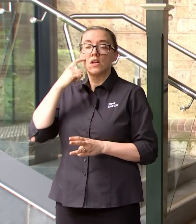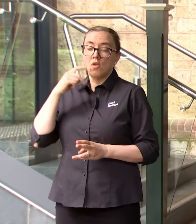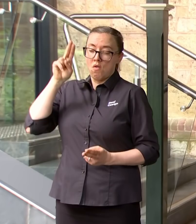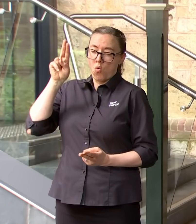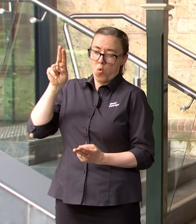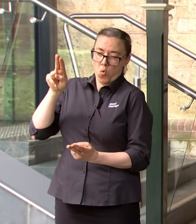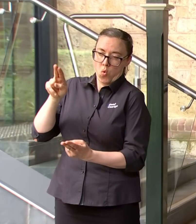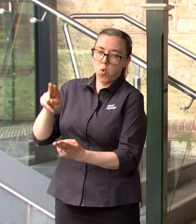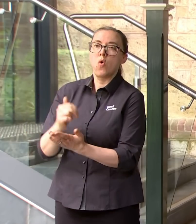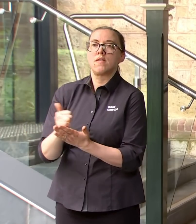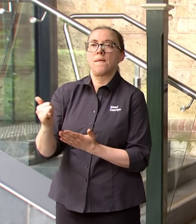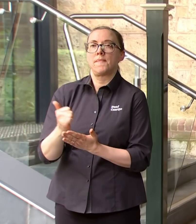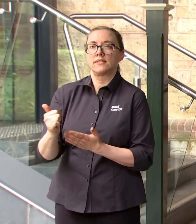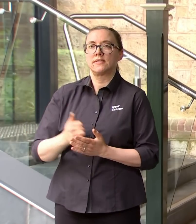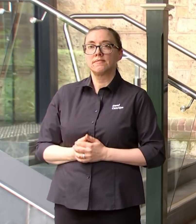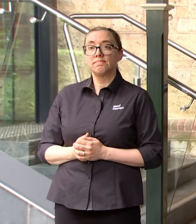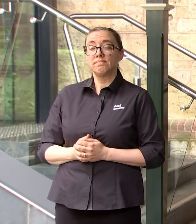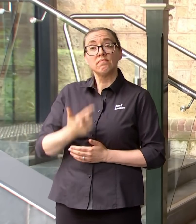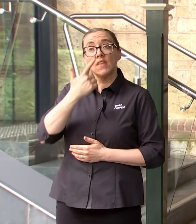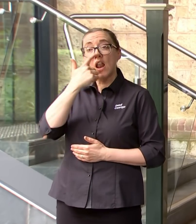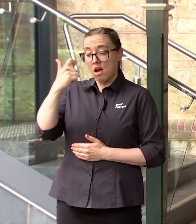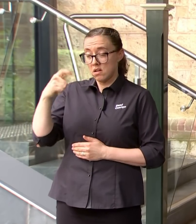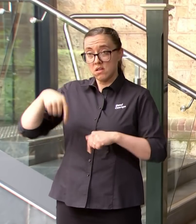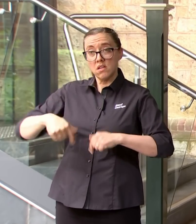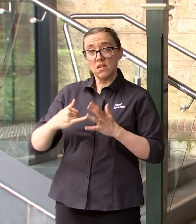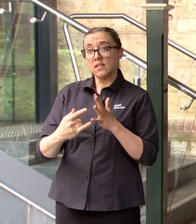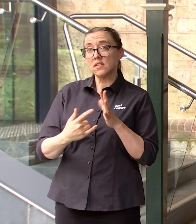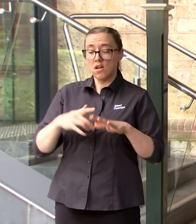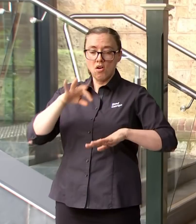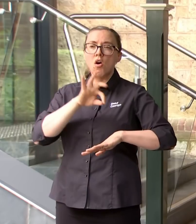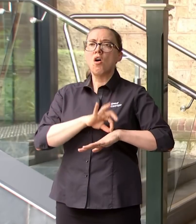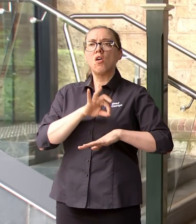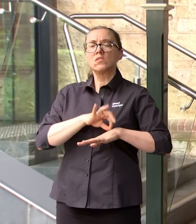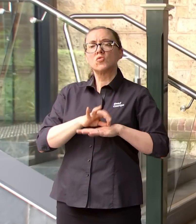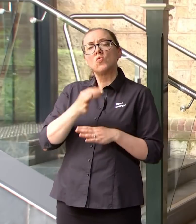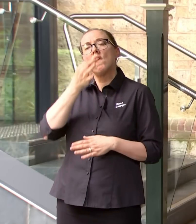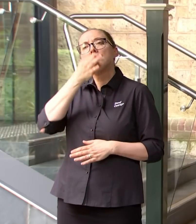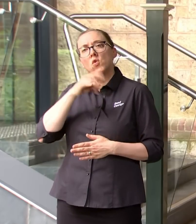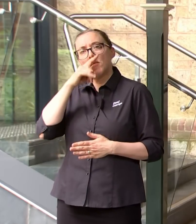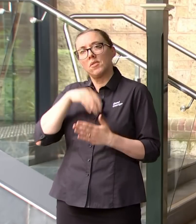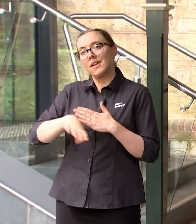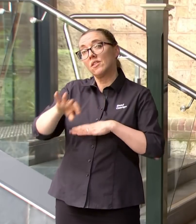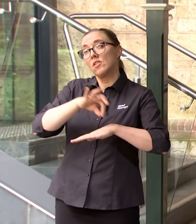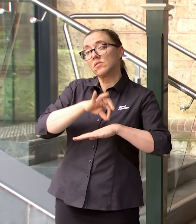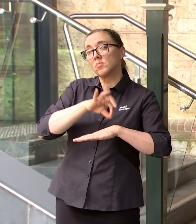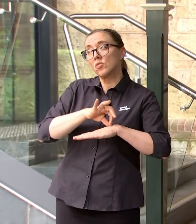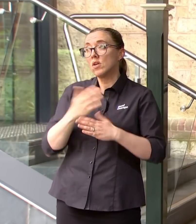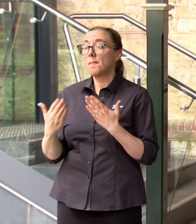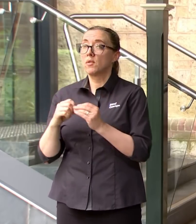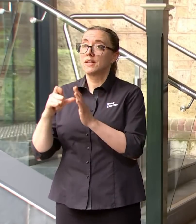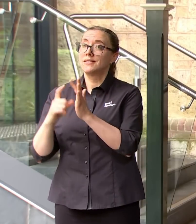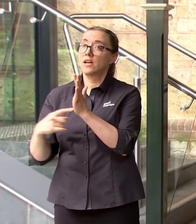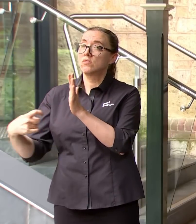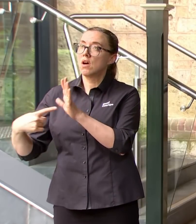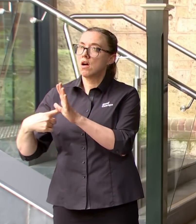The good news for South Australia is we are seeing a lot lower hospitalisation rate with Omicron than what we saw with Delta and that's